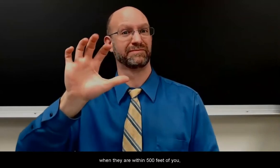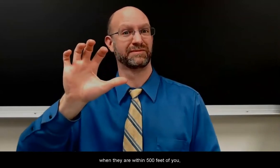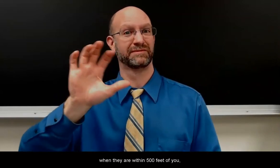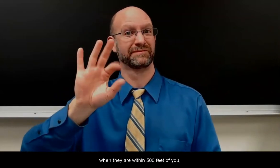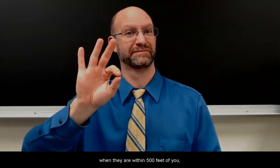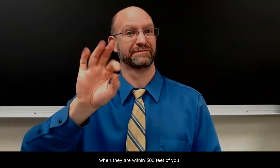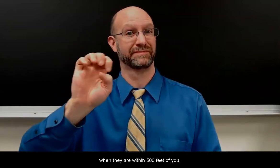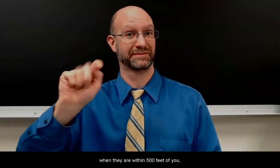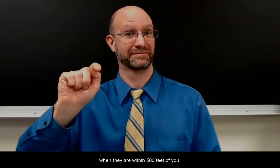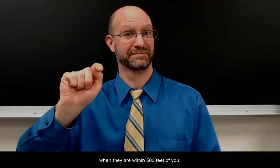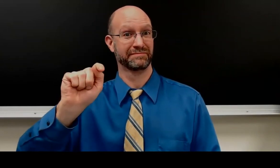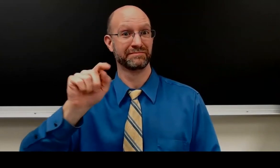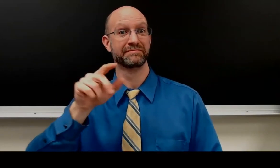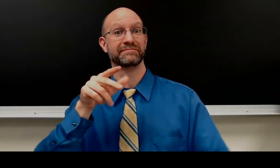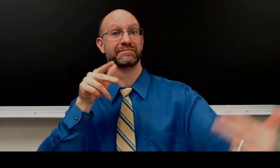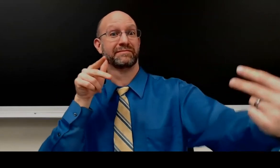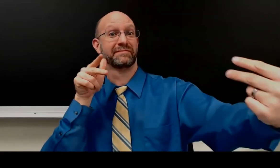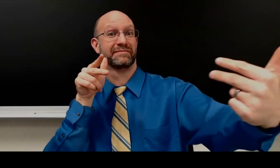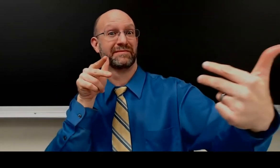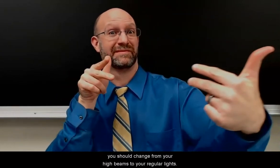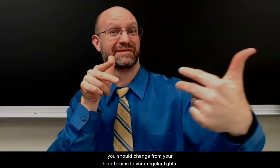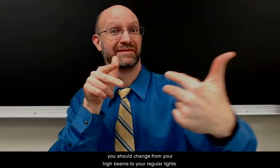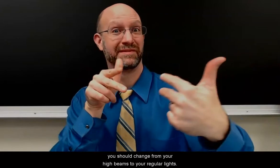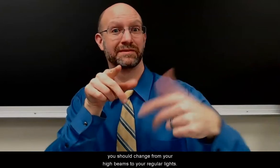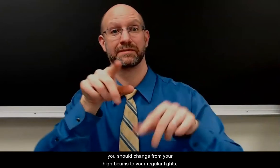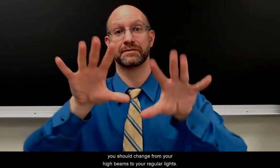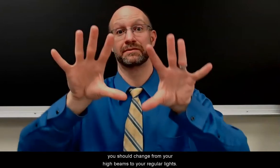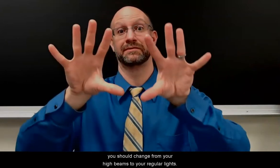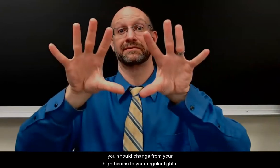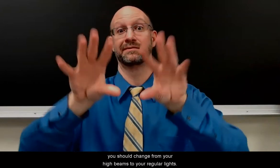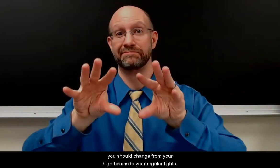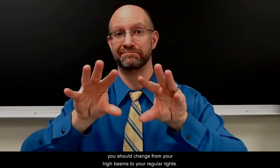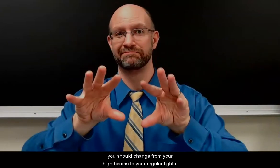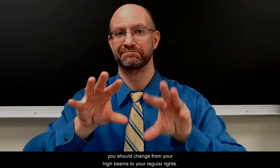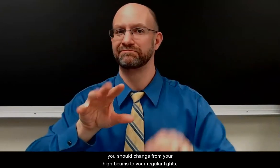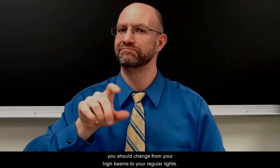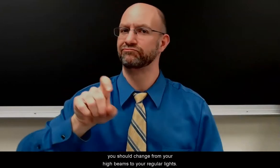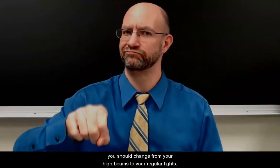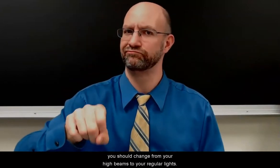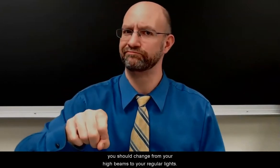500 feet of you, you should change from your high beams to your regular lights.